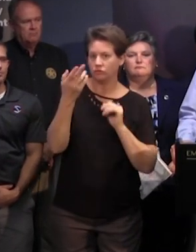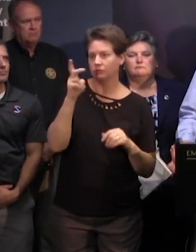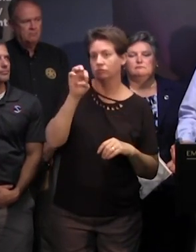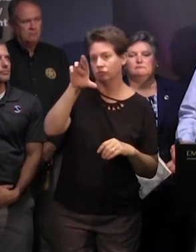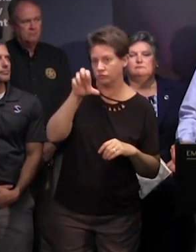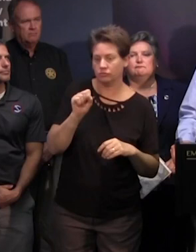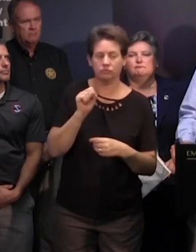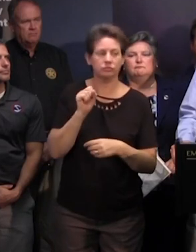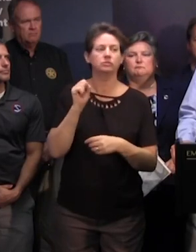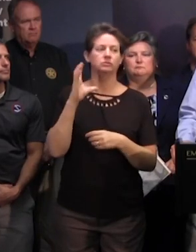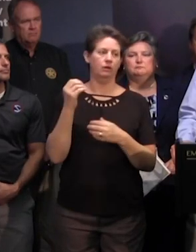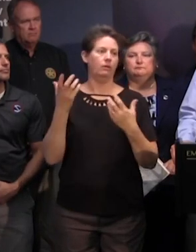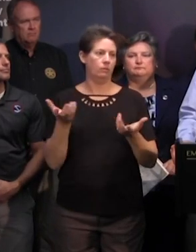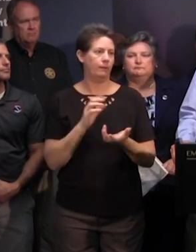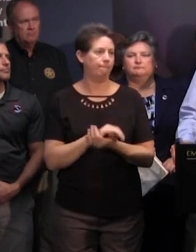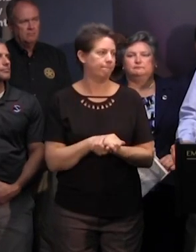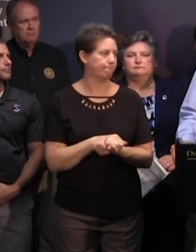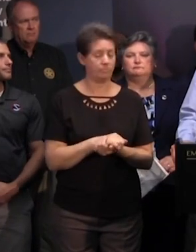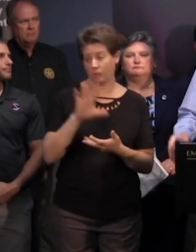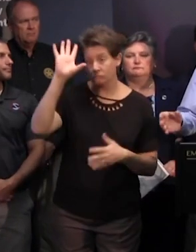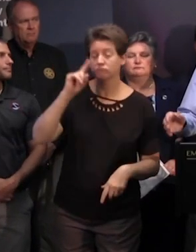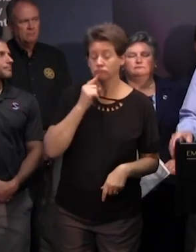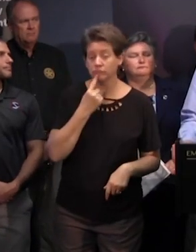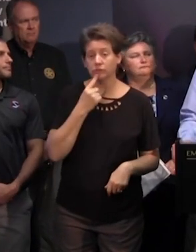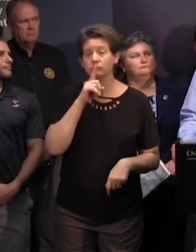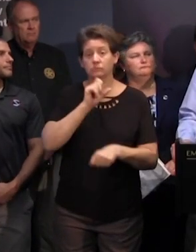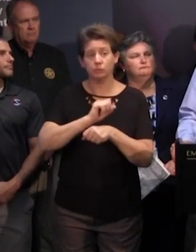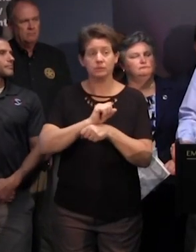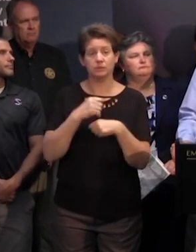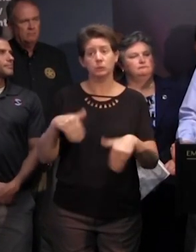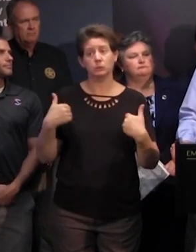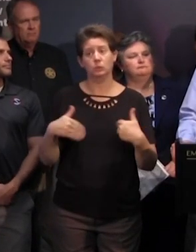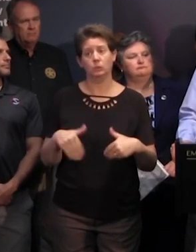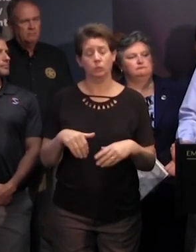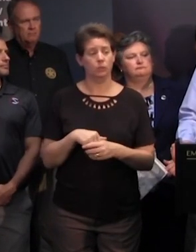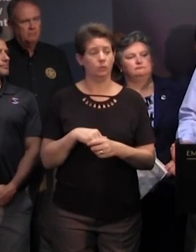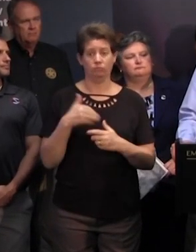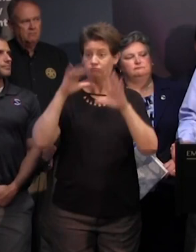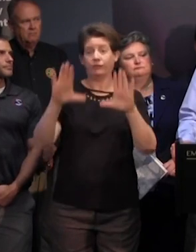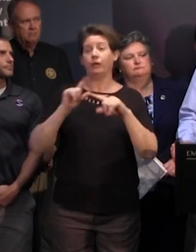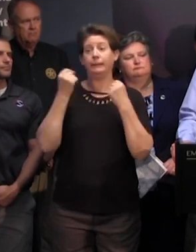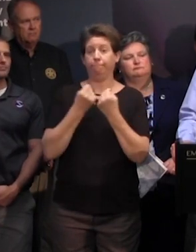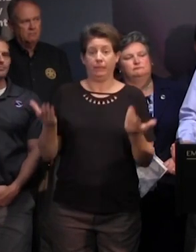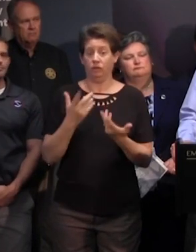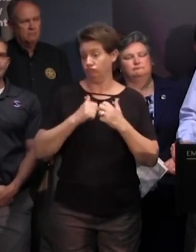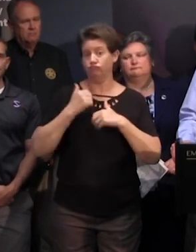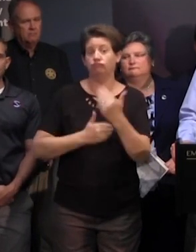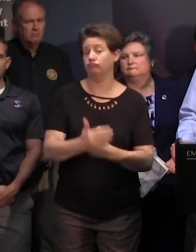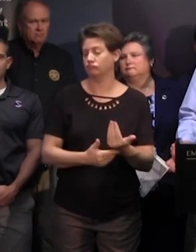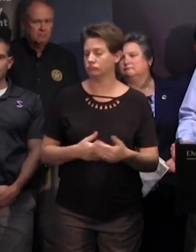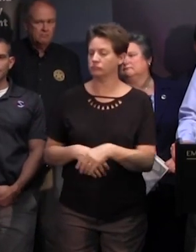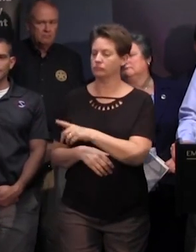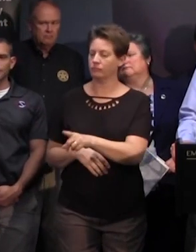need be so we're we're we're taking it very seriously as you can tell and we've got a we've got a great team to do it with